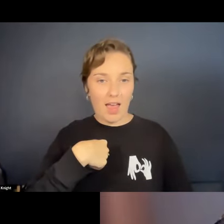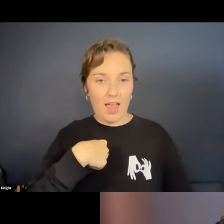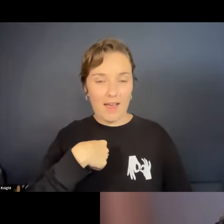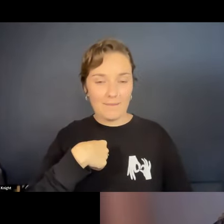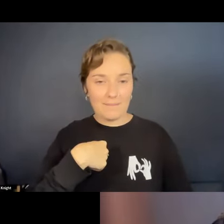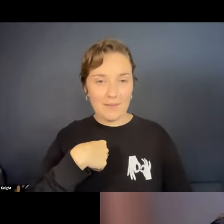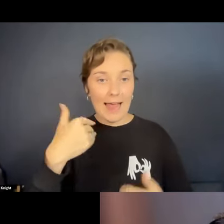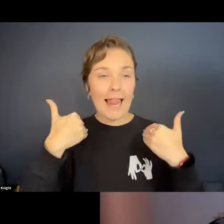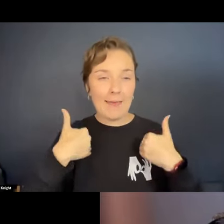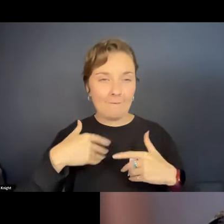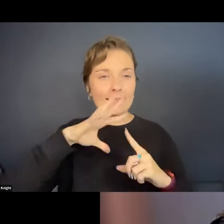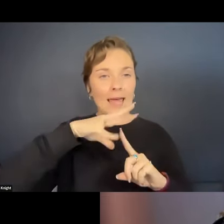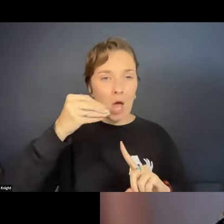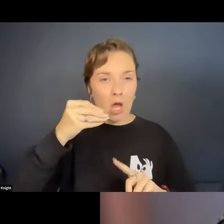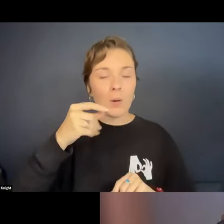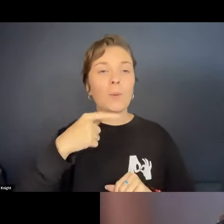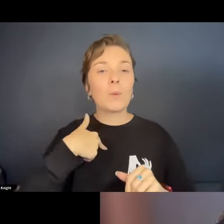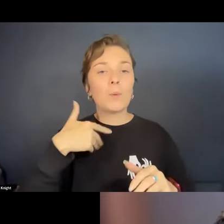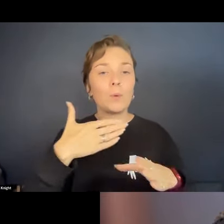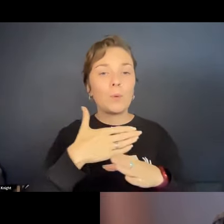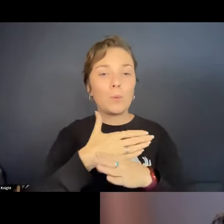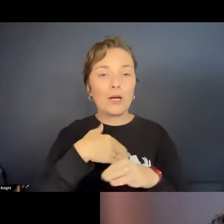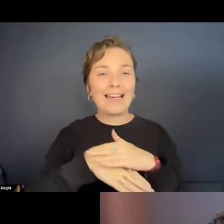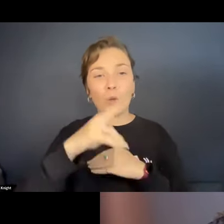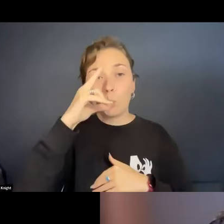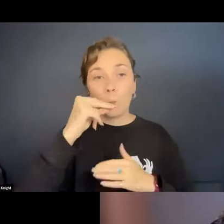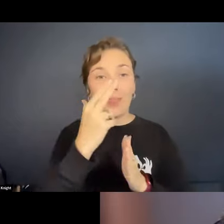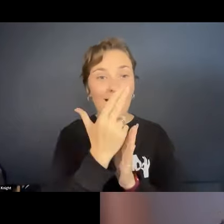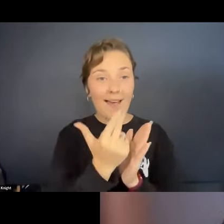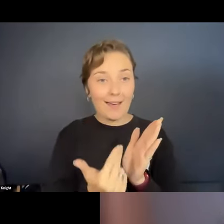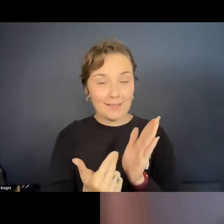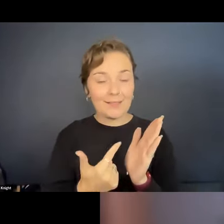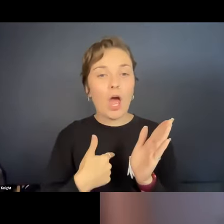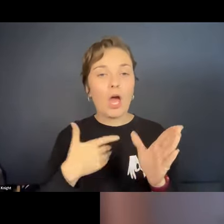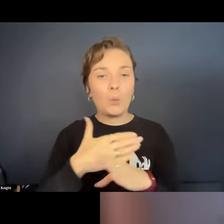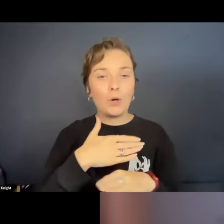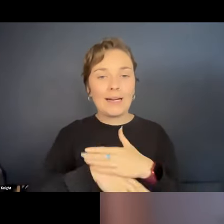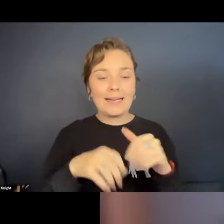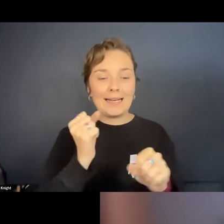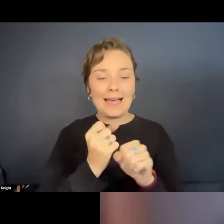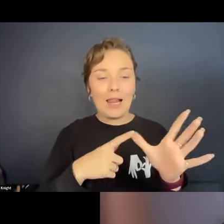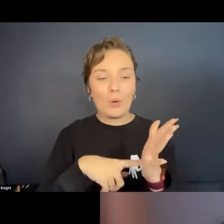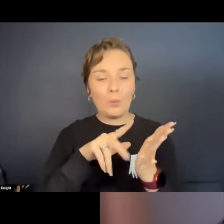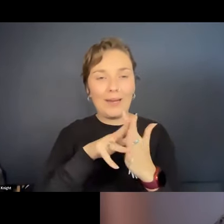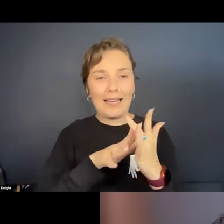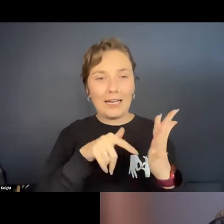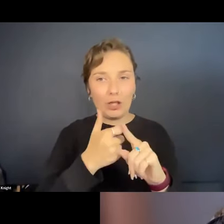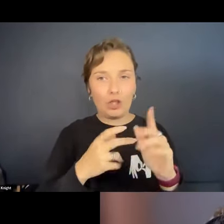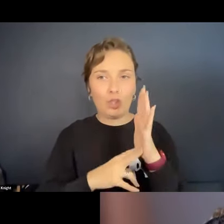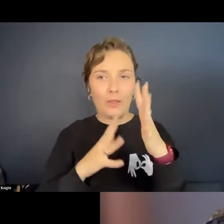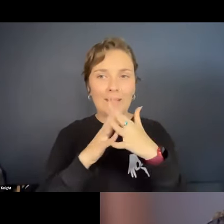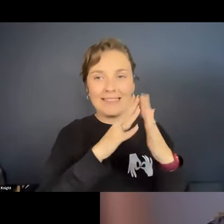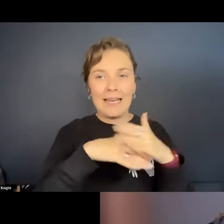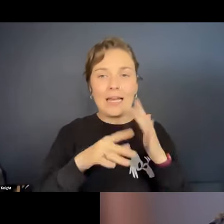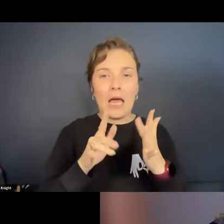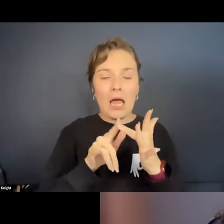I was living in Darwin and working in youth arts, and I ended up working in North East Arnhem Land on Elko Island